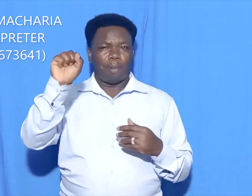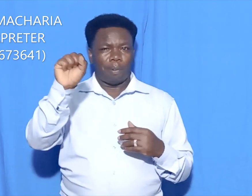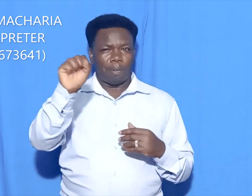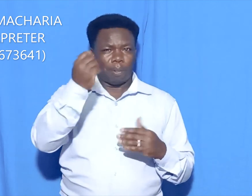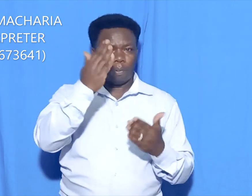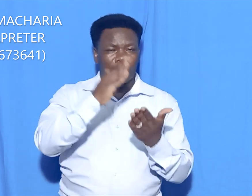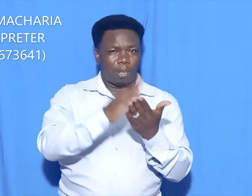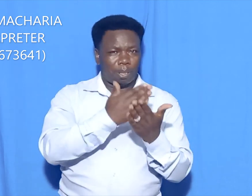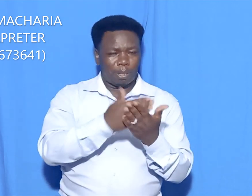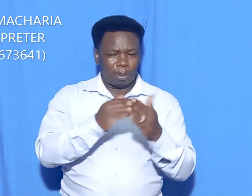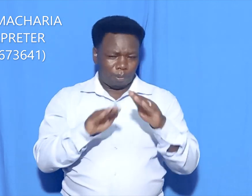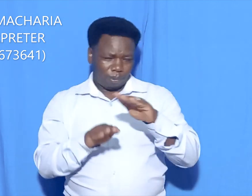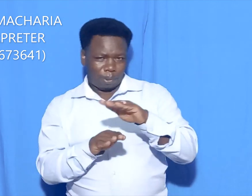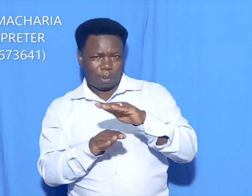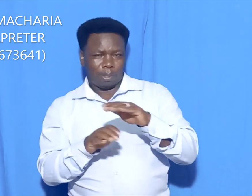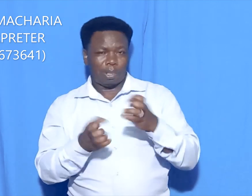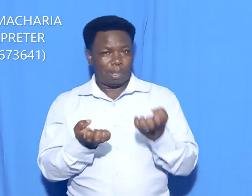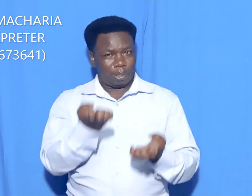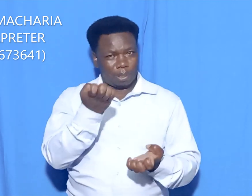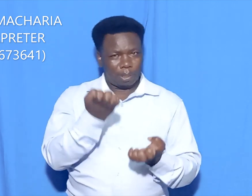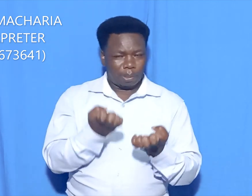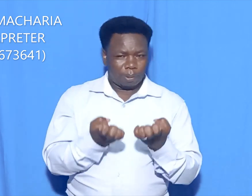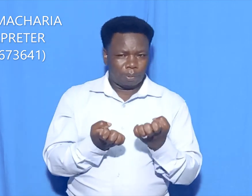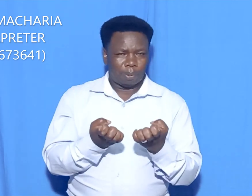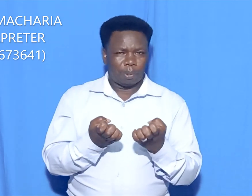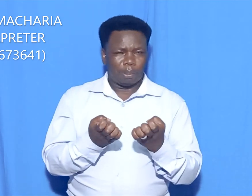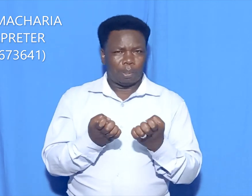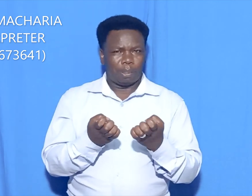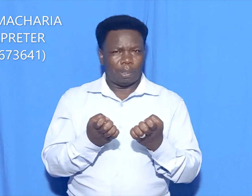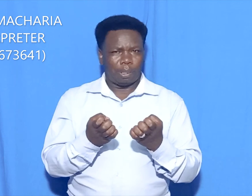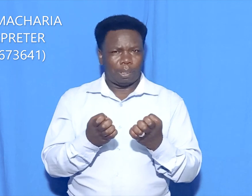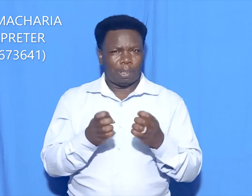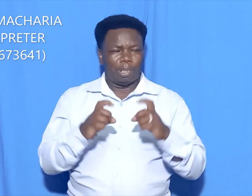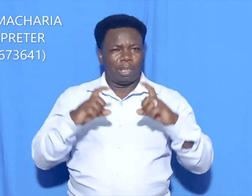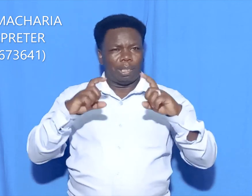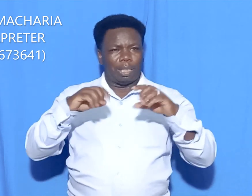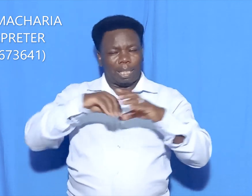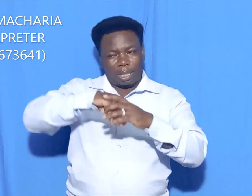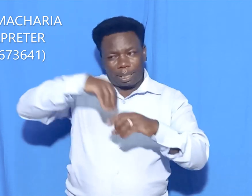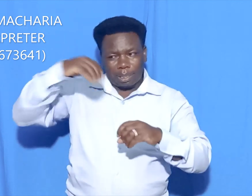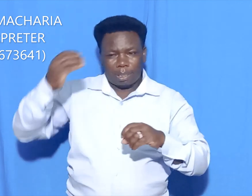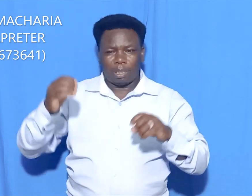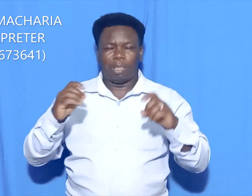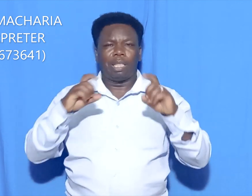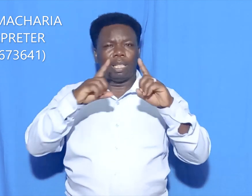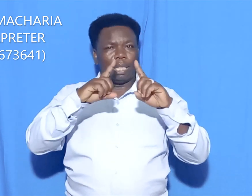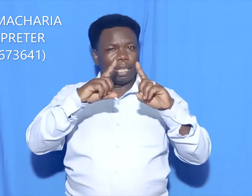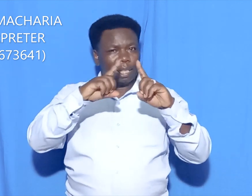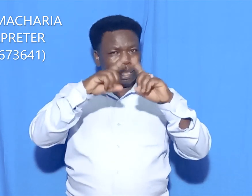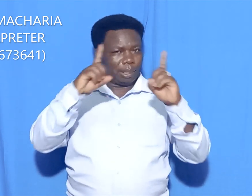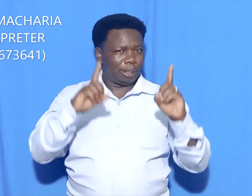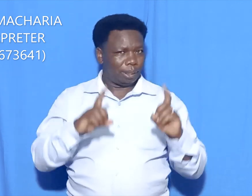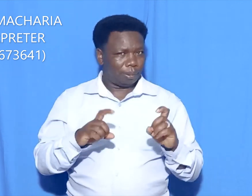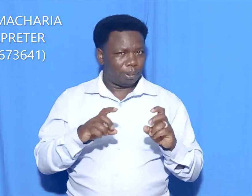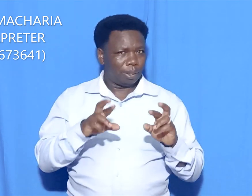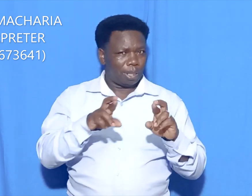evaluation is the distribution of external examinations. The requirements are blue tuition